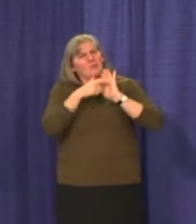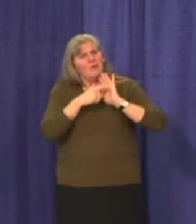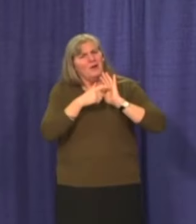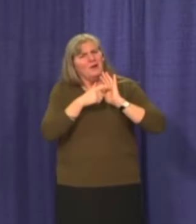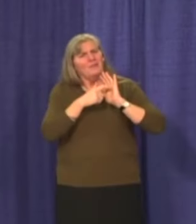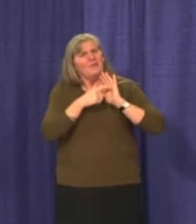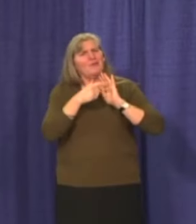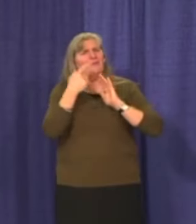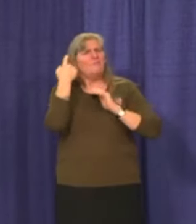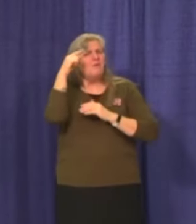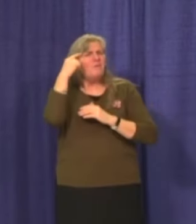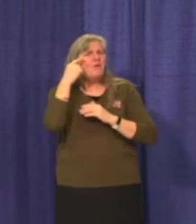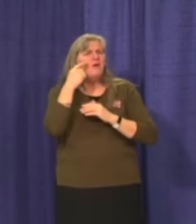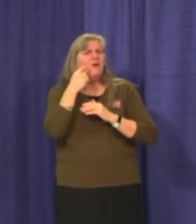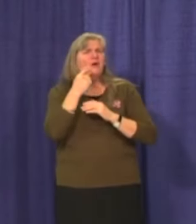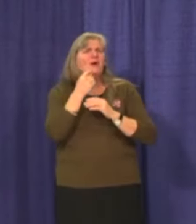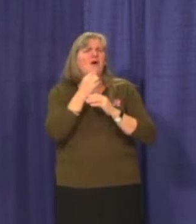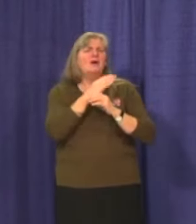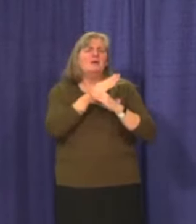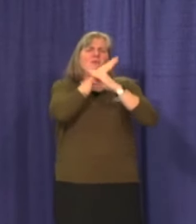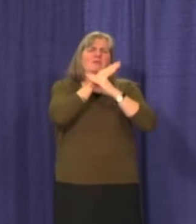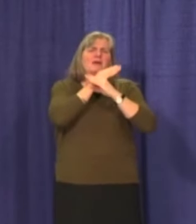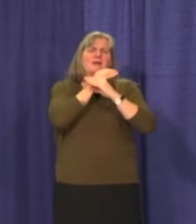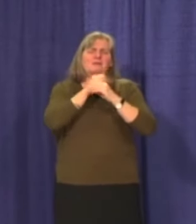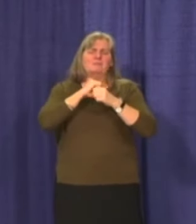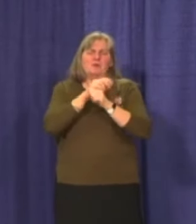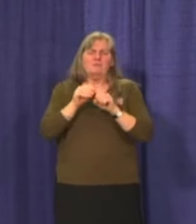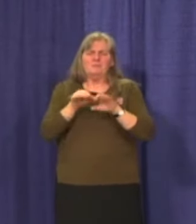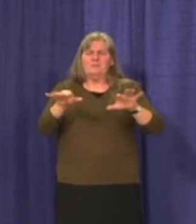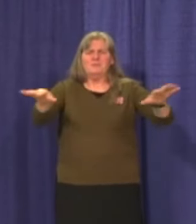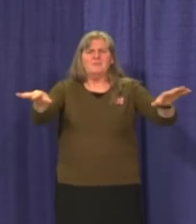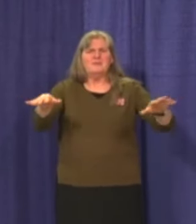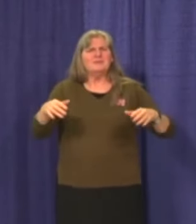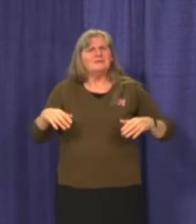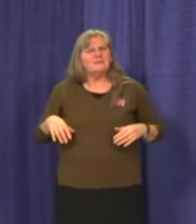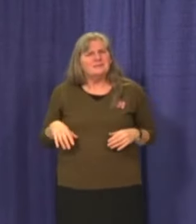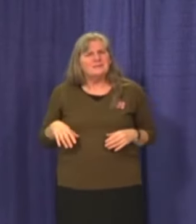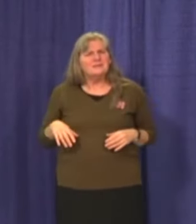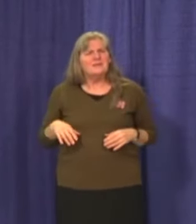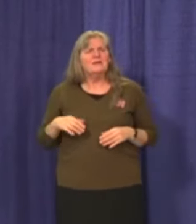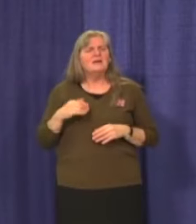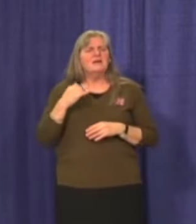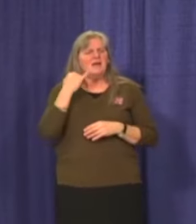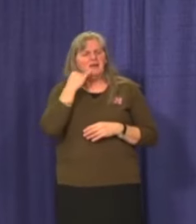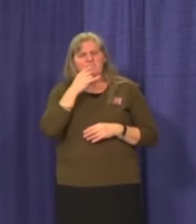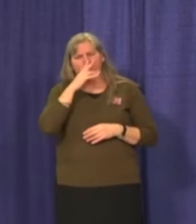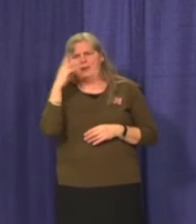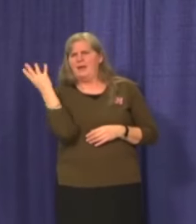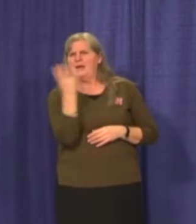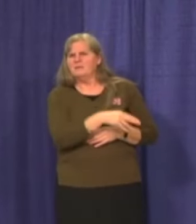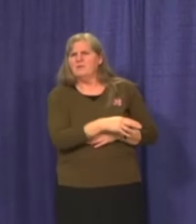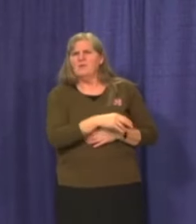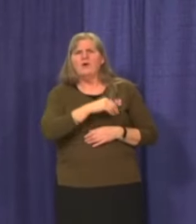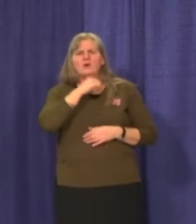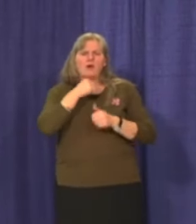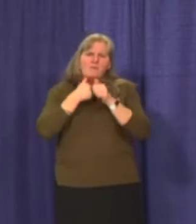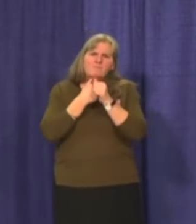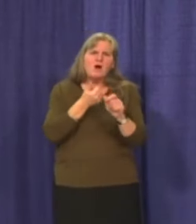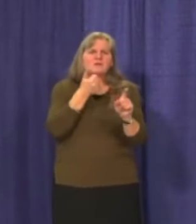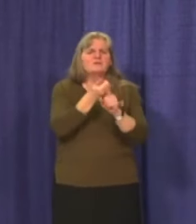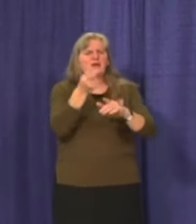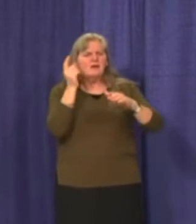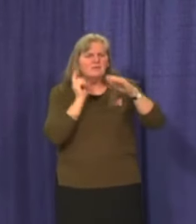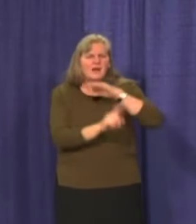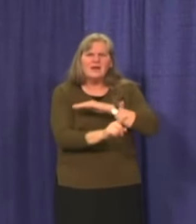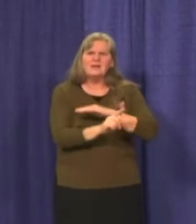of COVID-19 in our territory. When you fail to self-isolate you put your friends your neighbors your